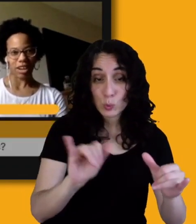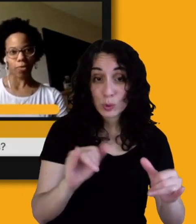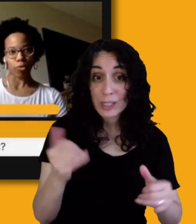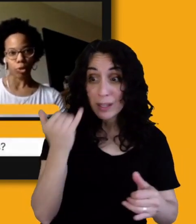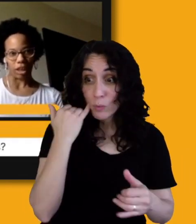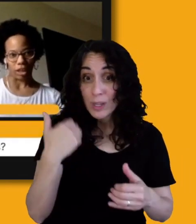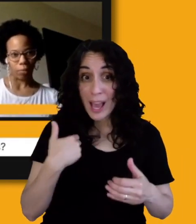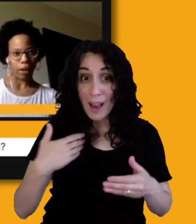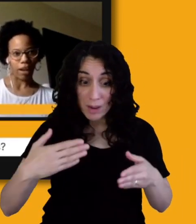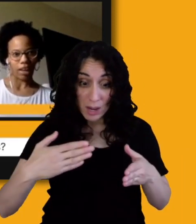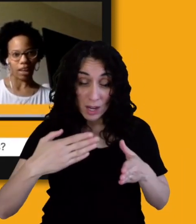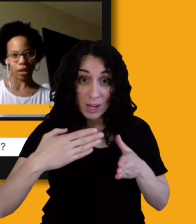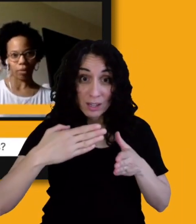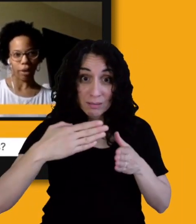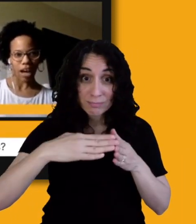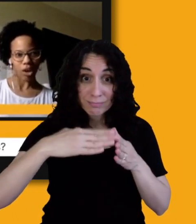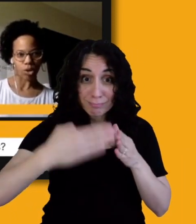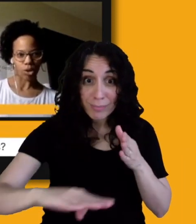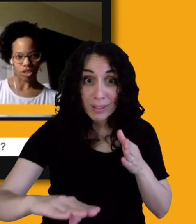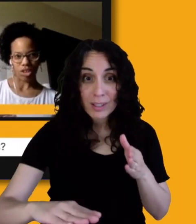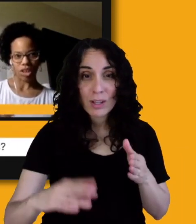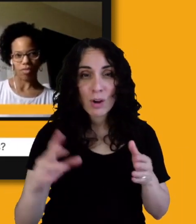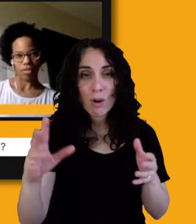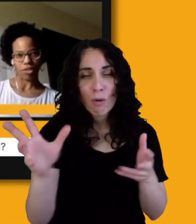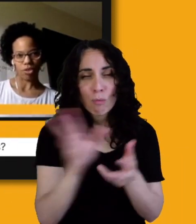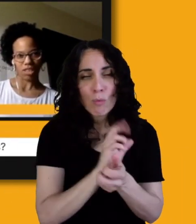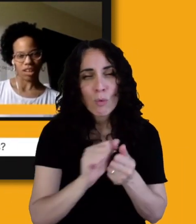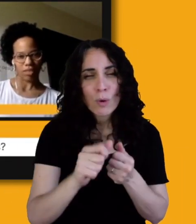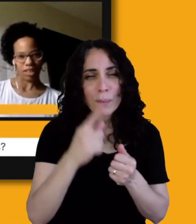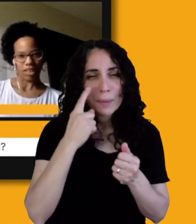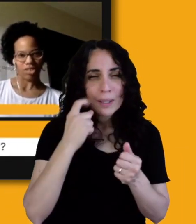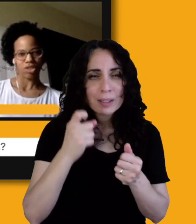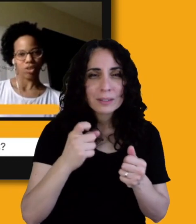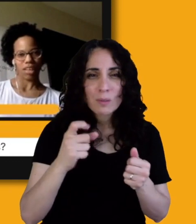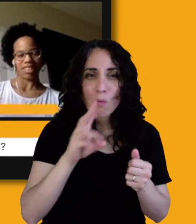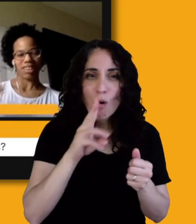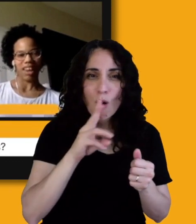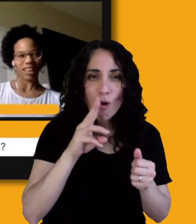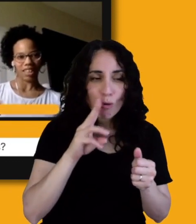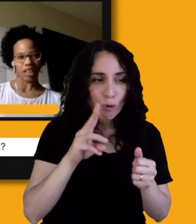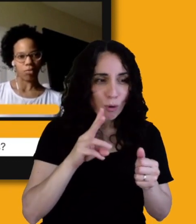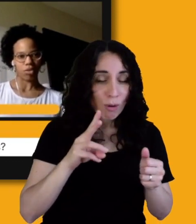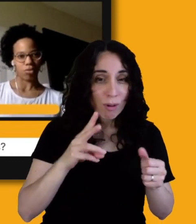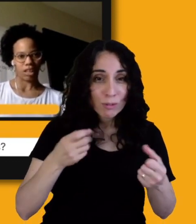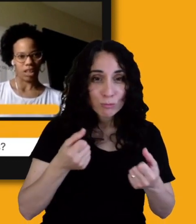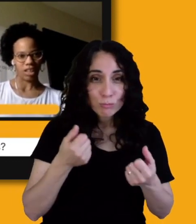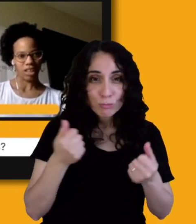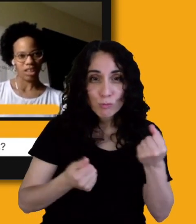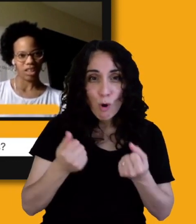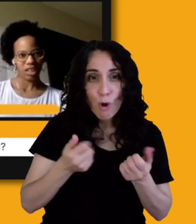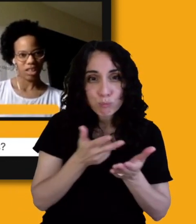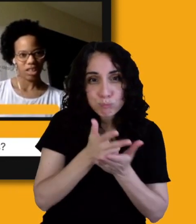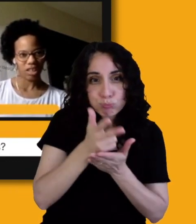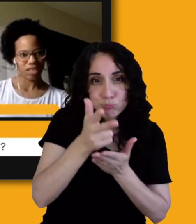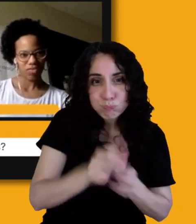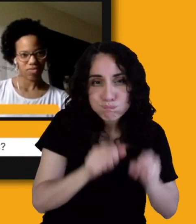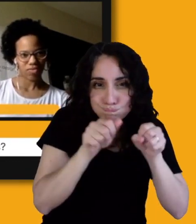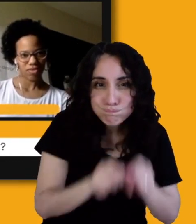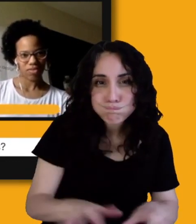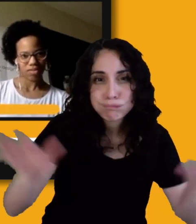ruined by like potholes and all of those kinds of things. you're, you're, you're raising another issue and this